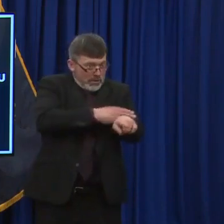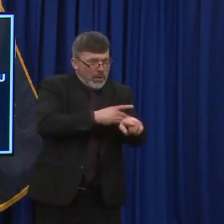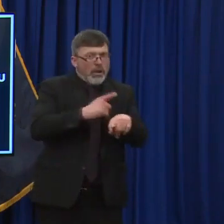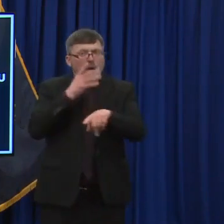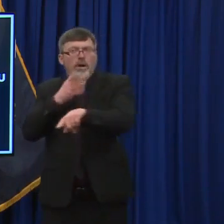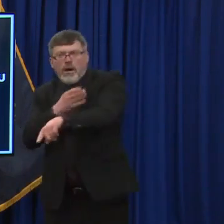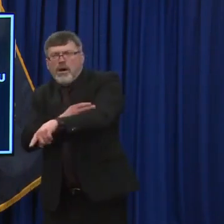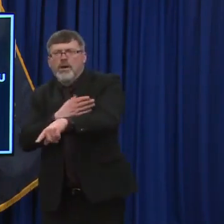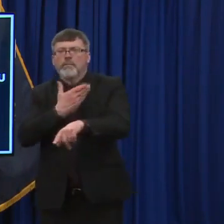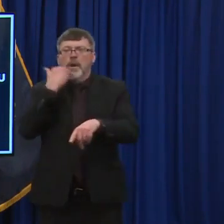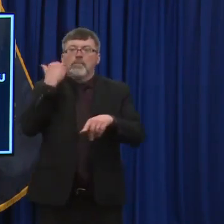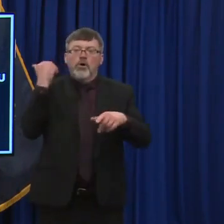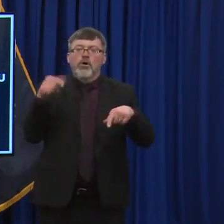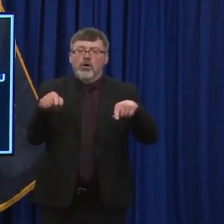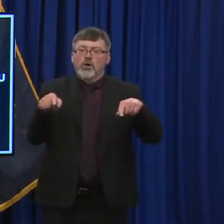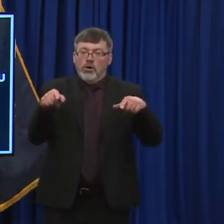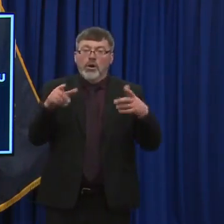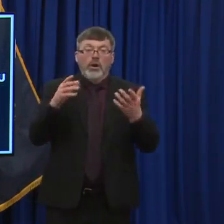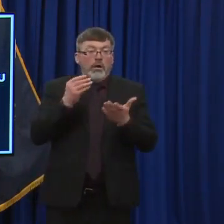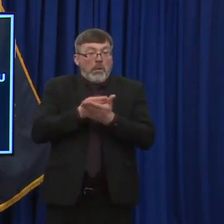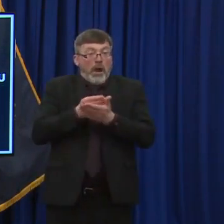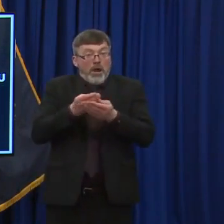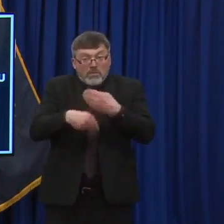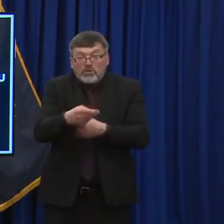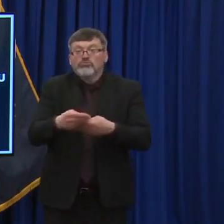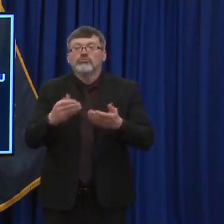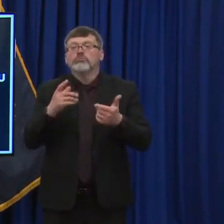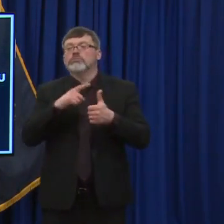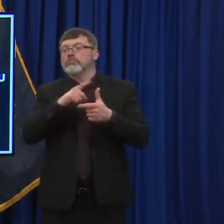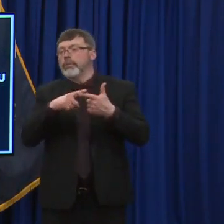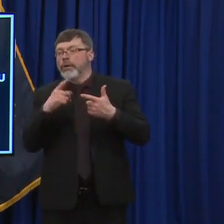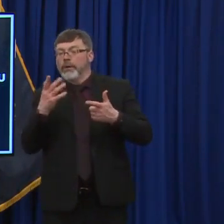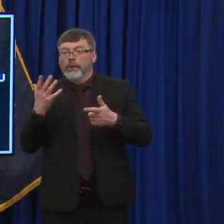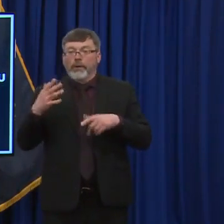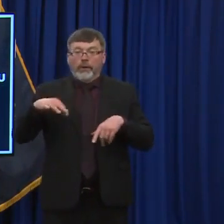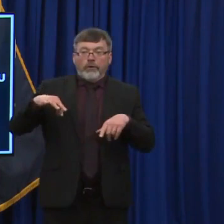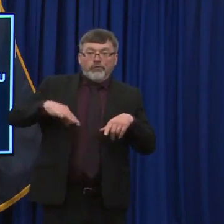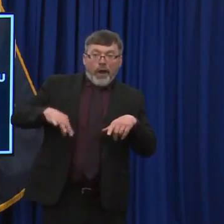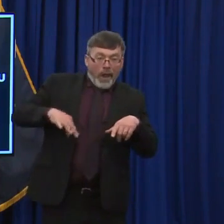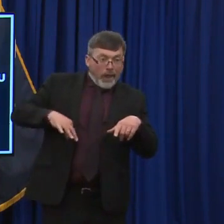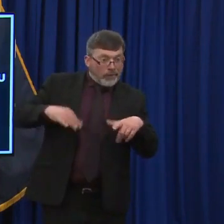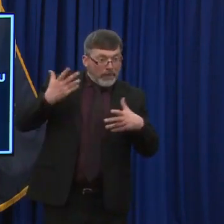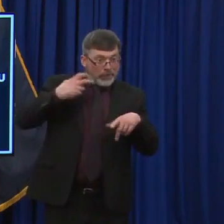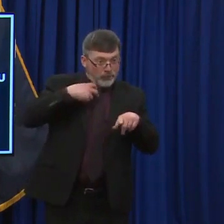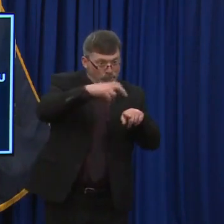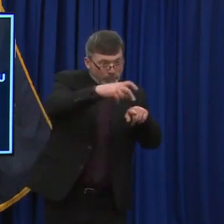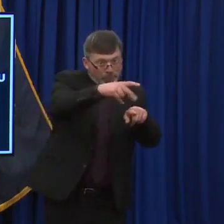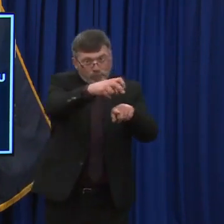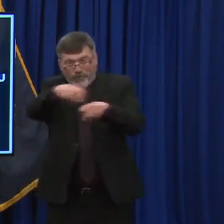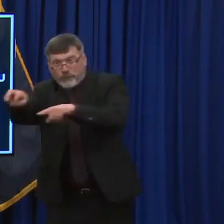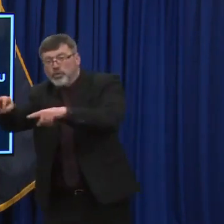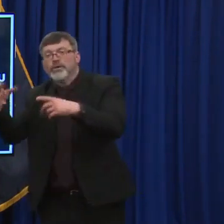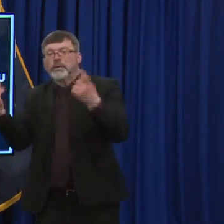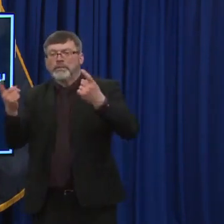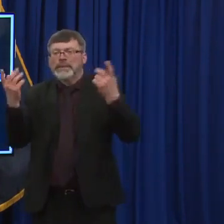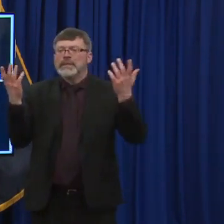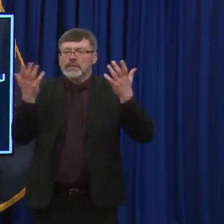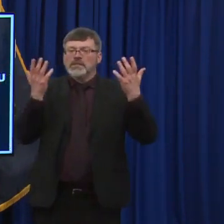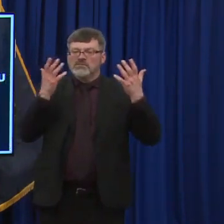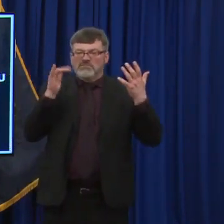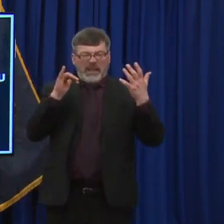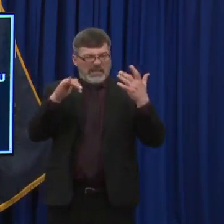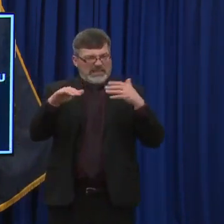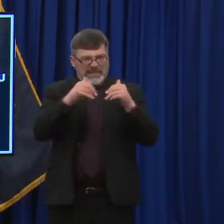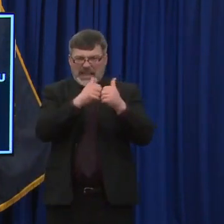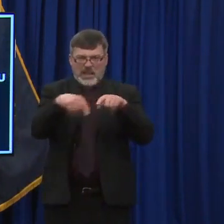the back end systems, if you will, credits transferring, ultimately providing real choice for those individuals and those kids going through, um, going through